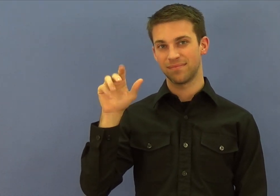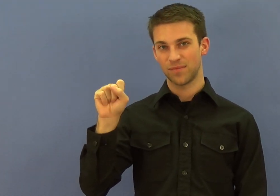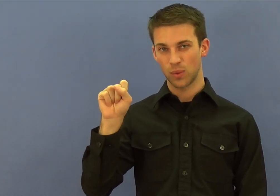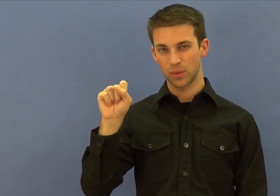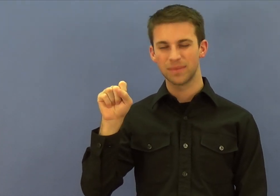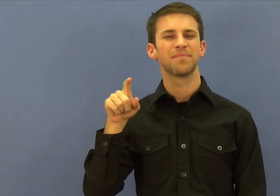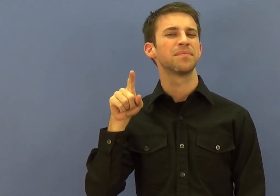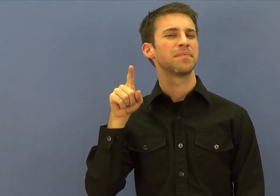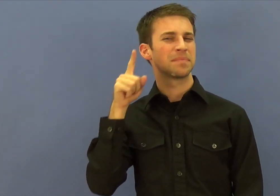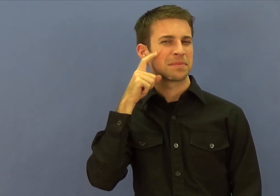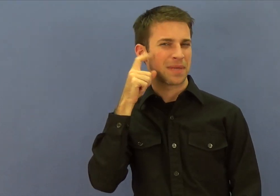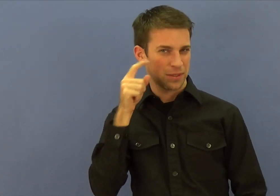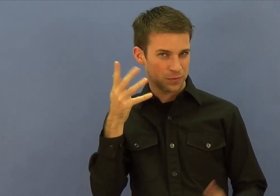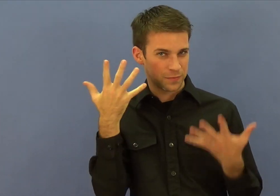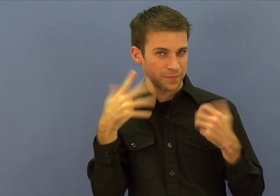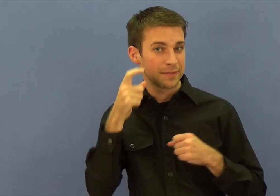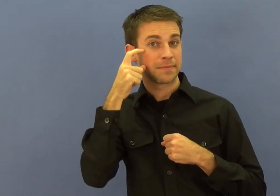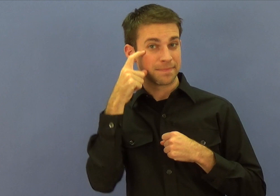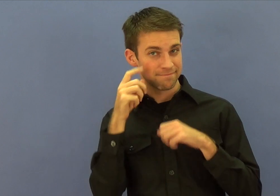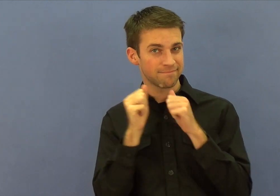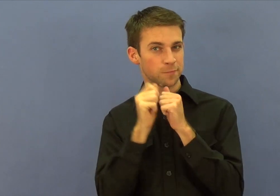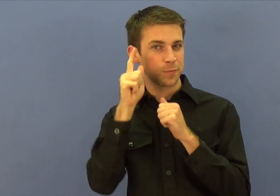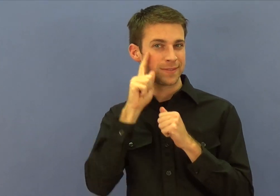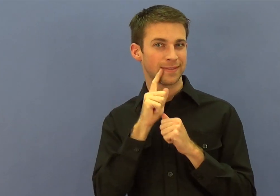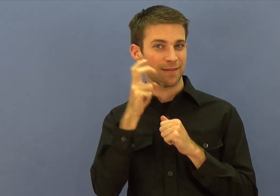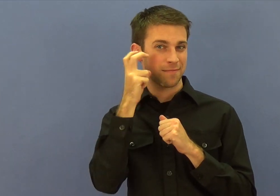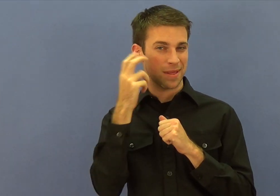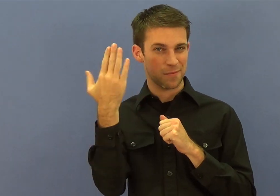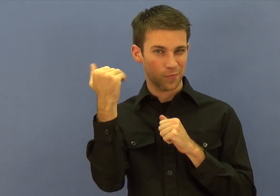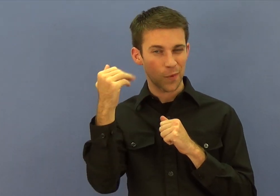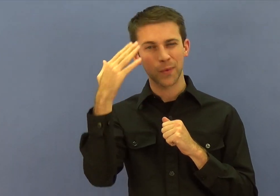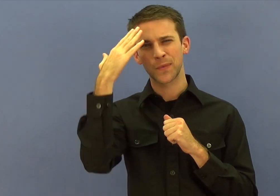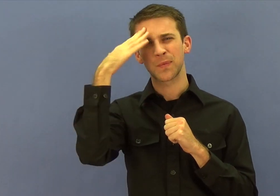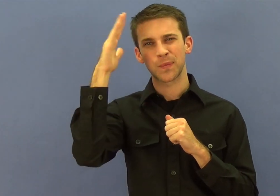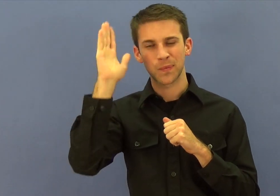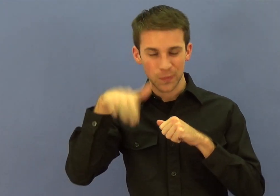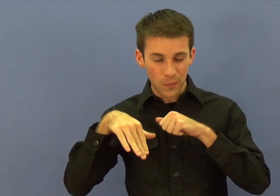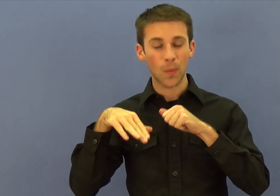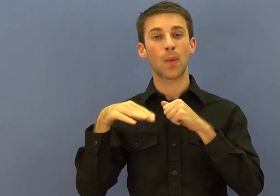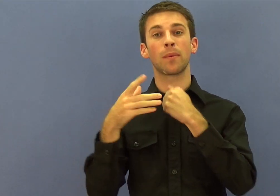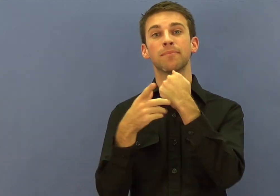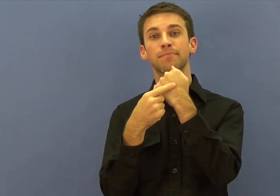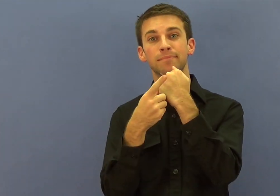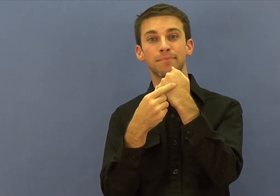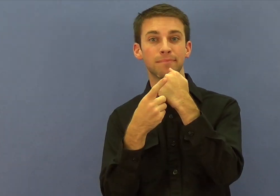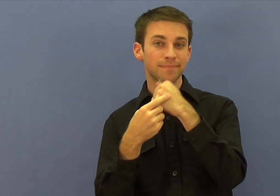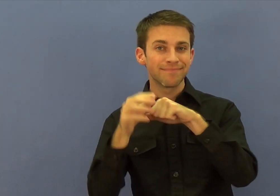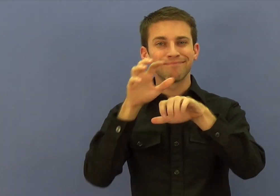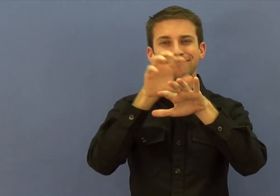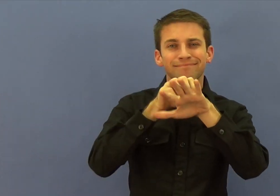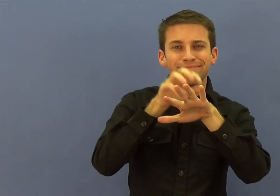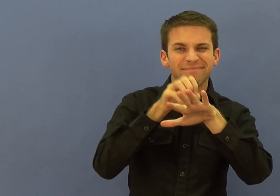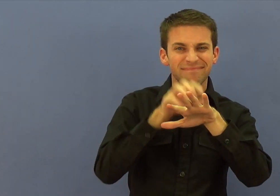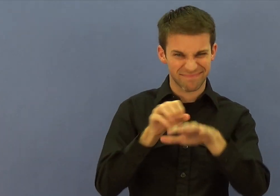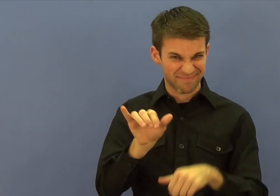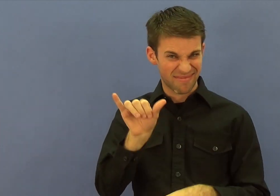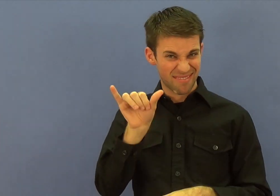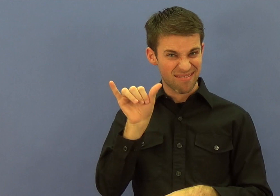Touch Signals While you might already be familiar with touch signals, this video will cover the